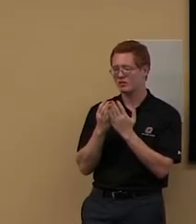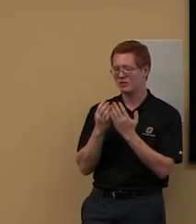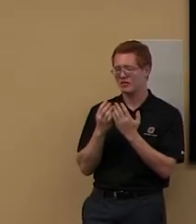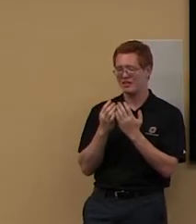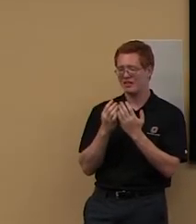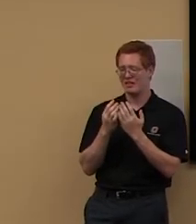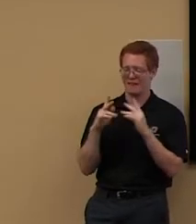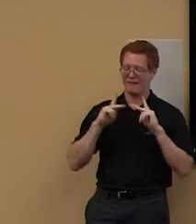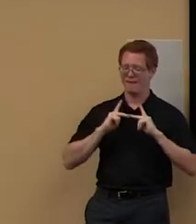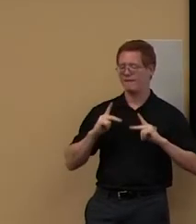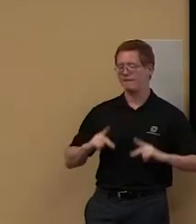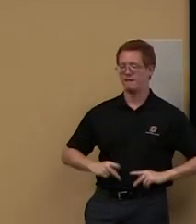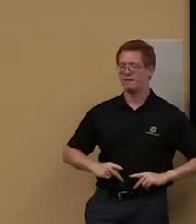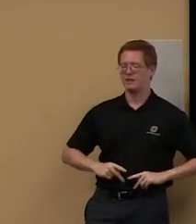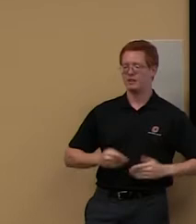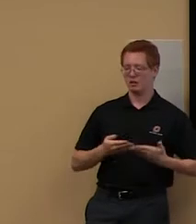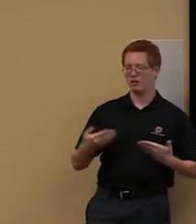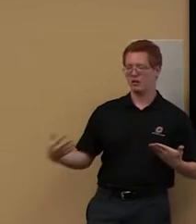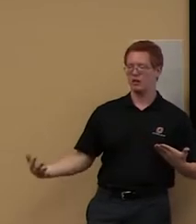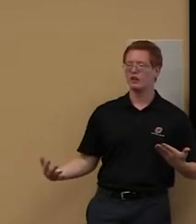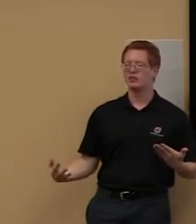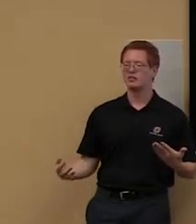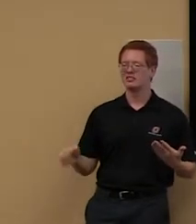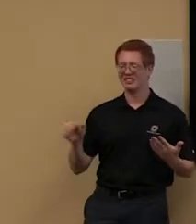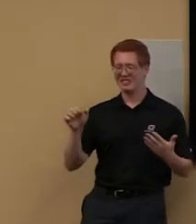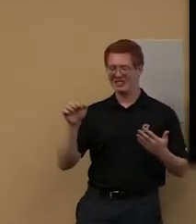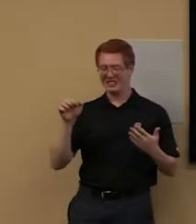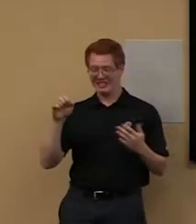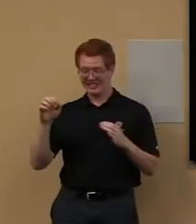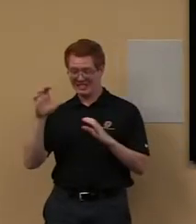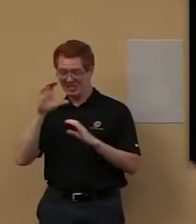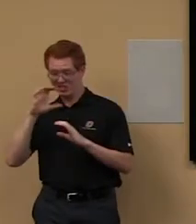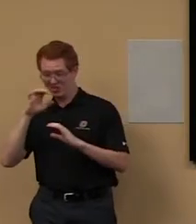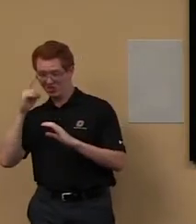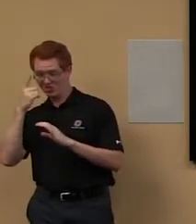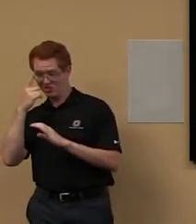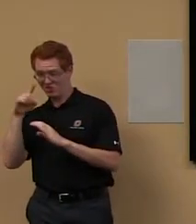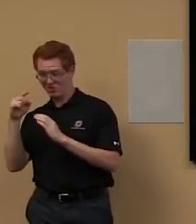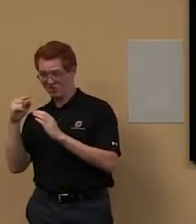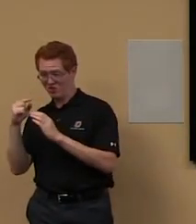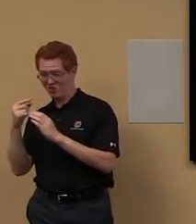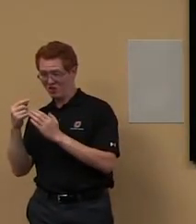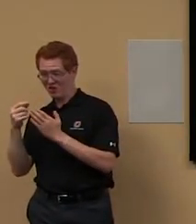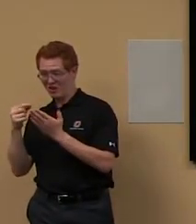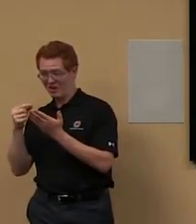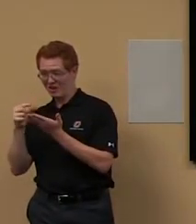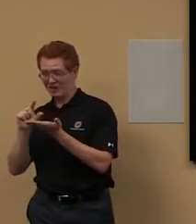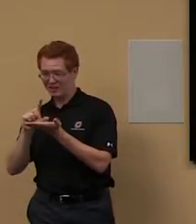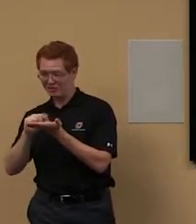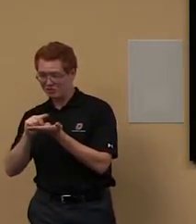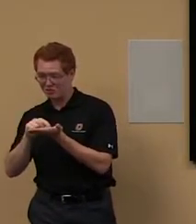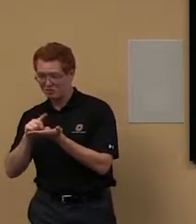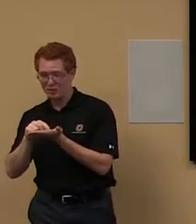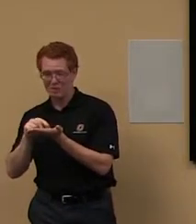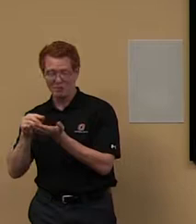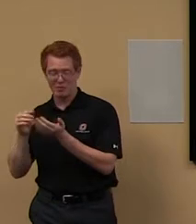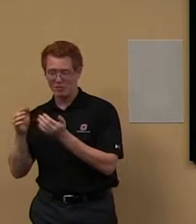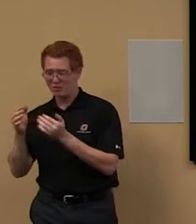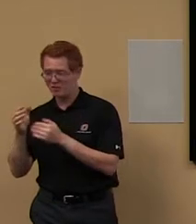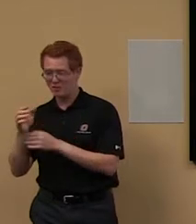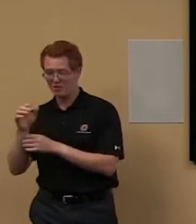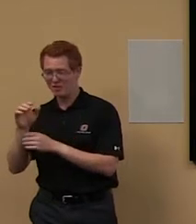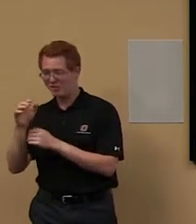um, articles in there. But it's a single search function for multiple, multiple databases.